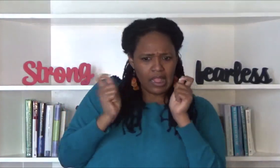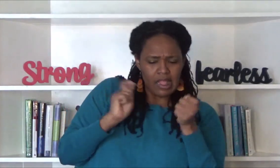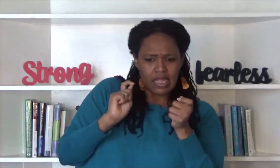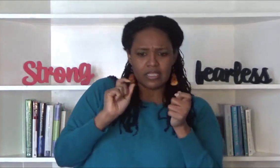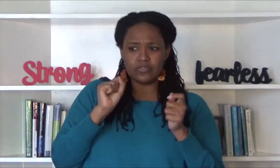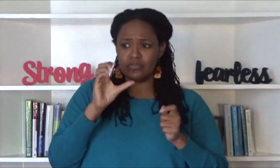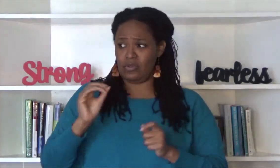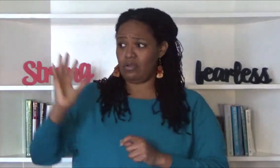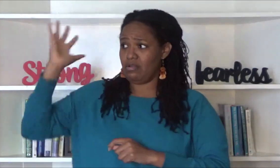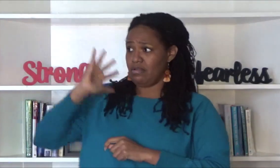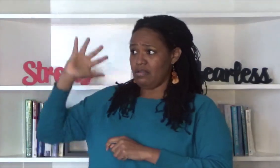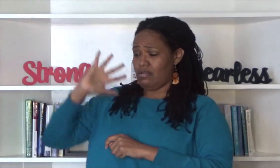my future